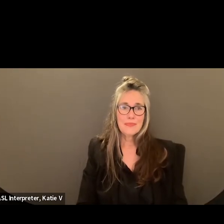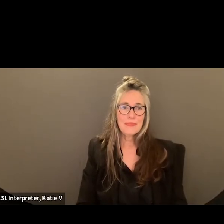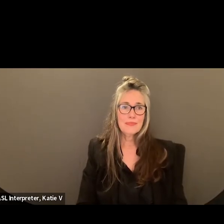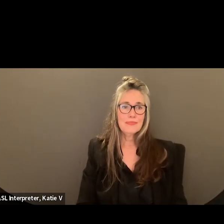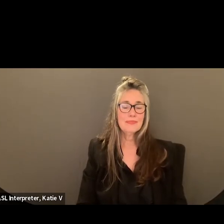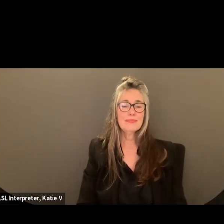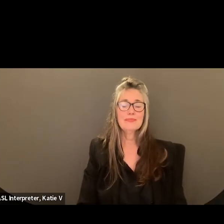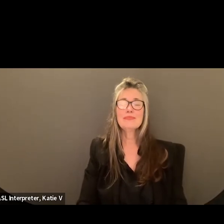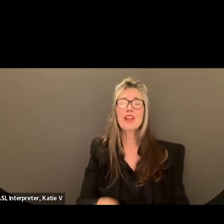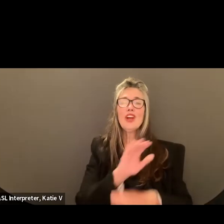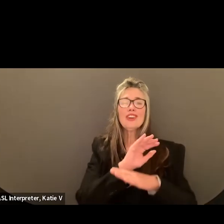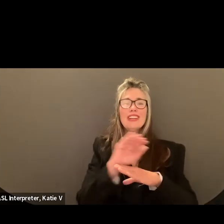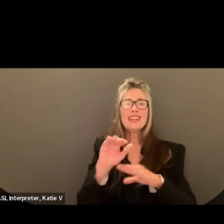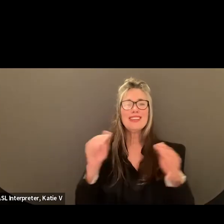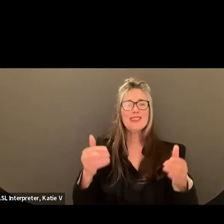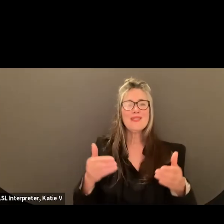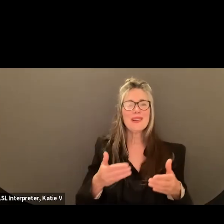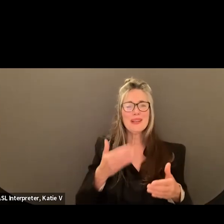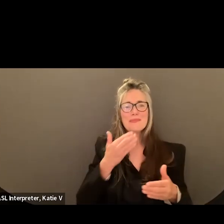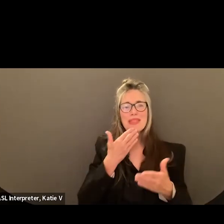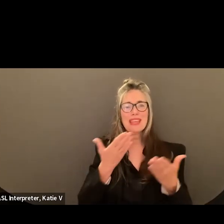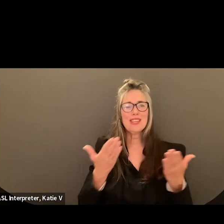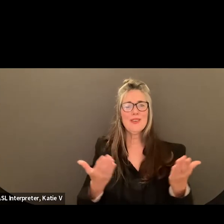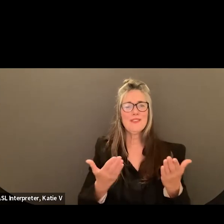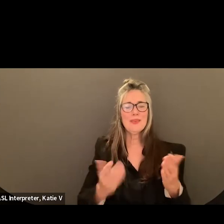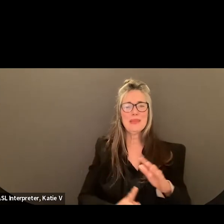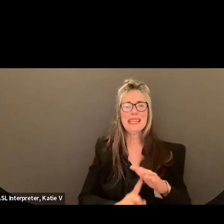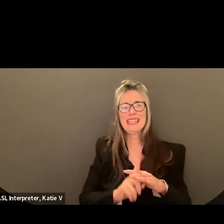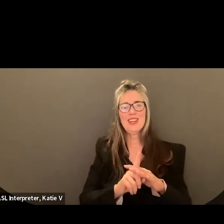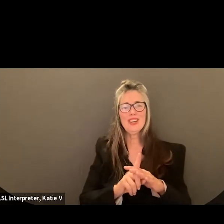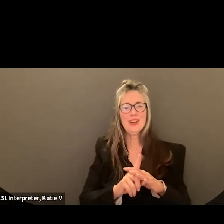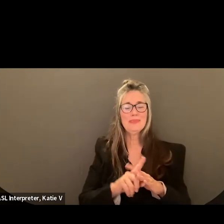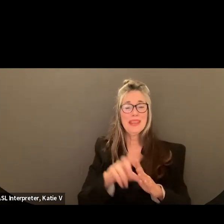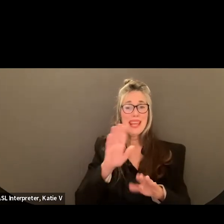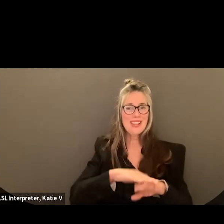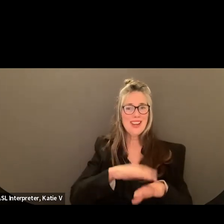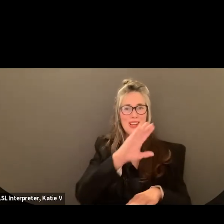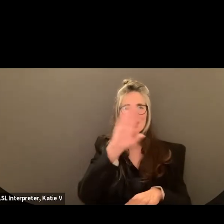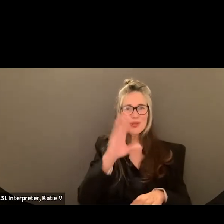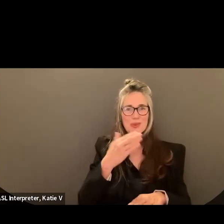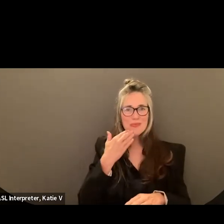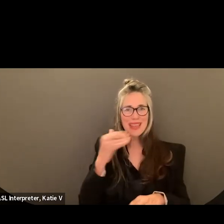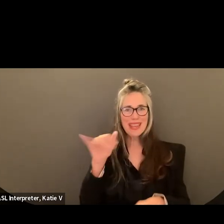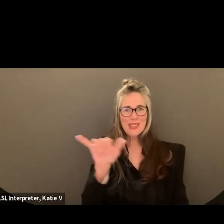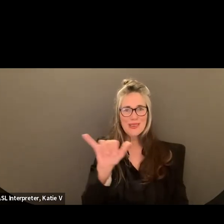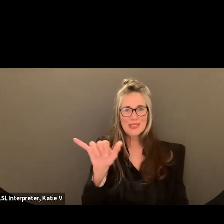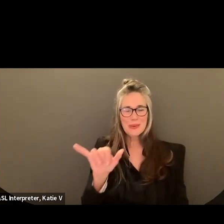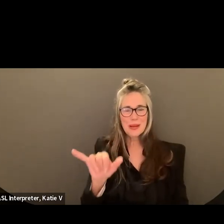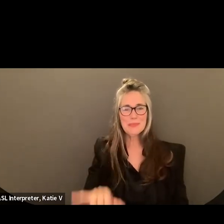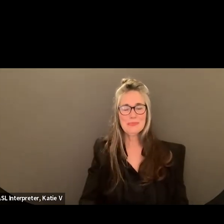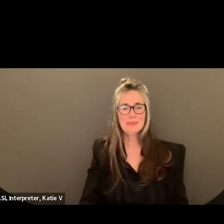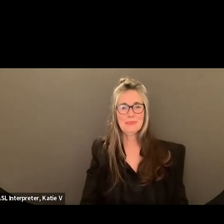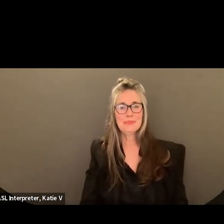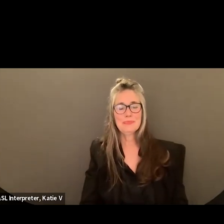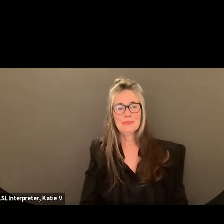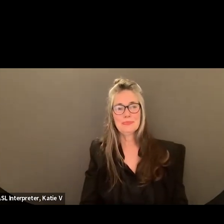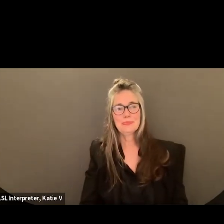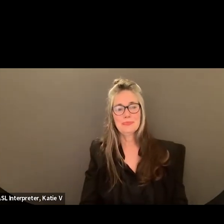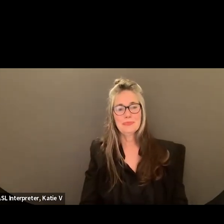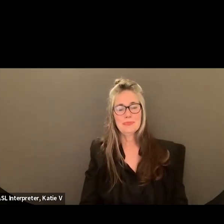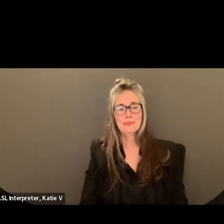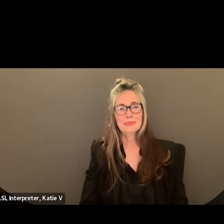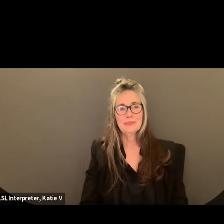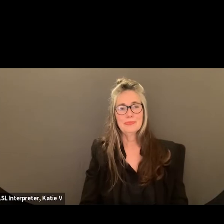Good evening everyone. Welcome. Thank you for being here. And those of you on zoom, thank you as well. I've had the great